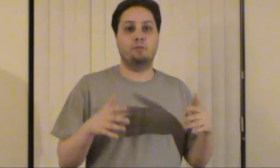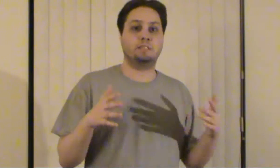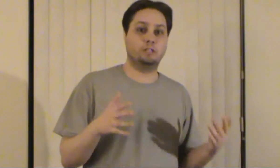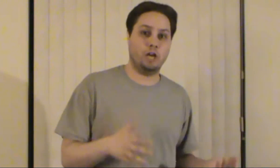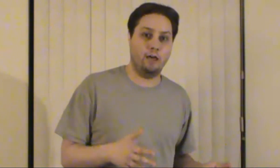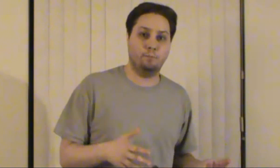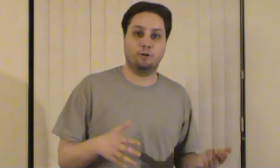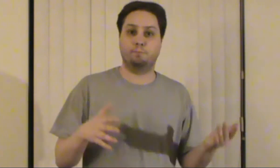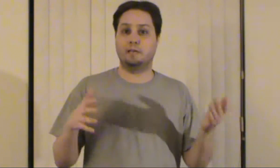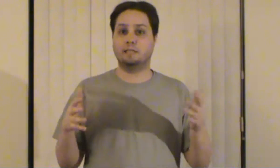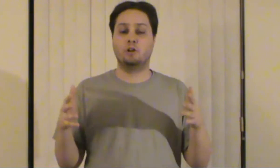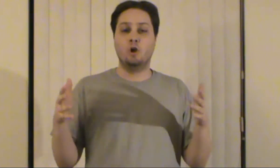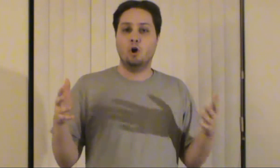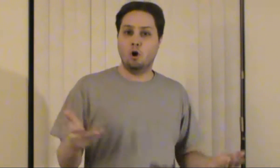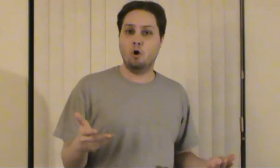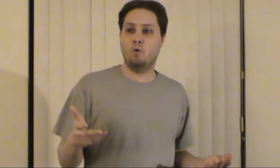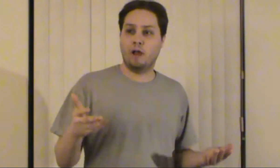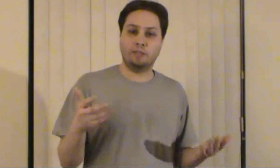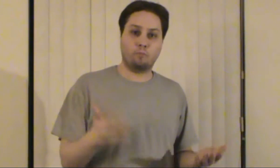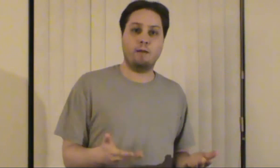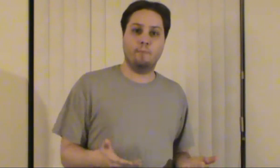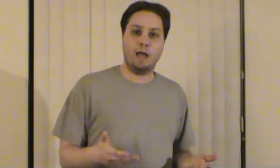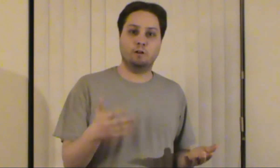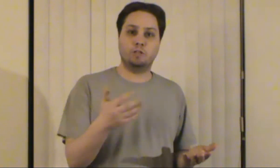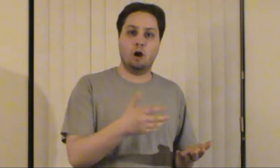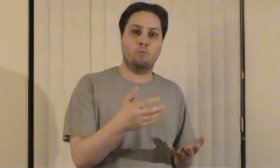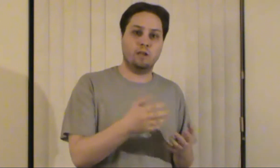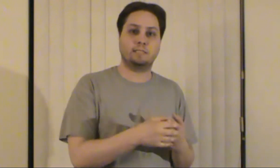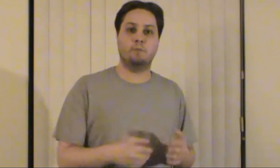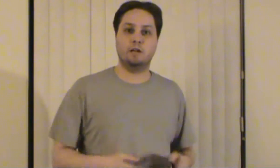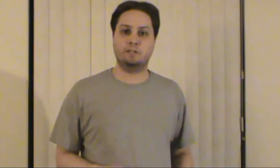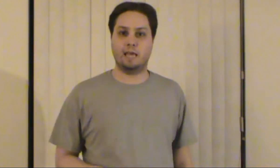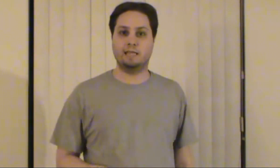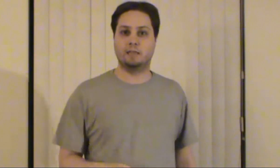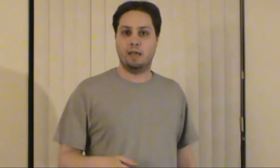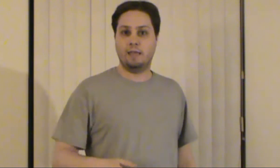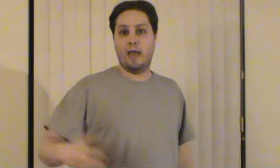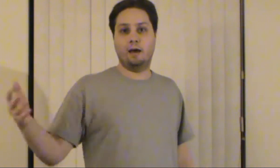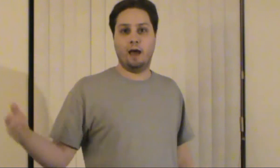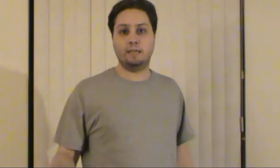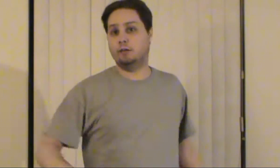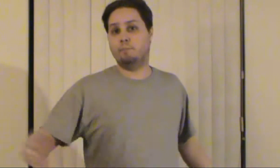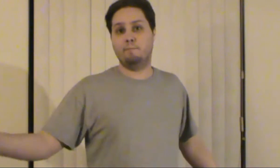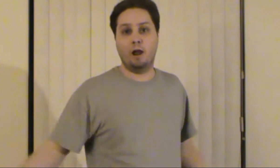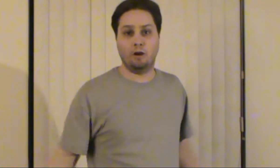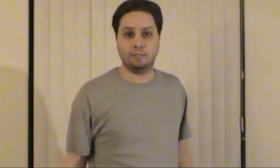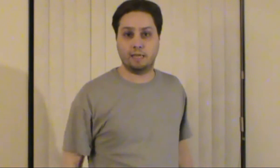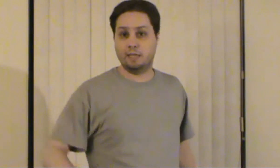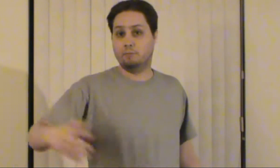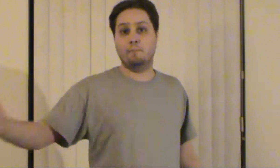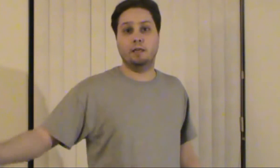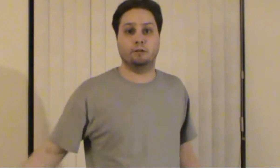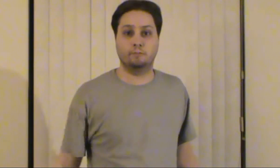that it was in childbirth because who in the right mind would go with someone who says yeah i killed my parents i killed my mother